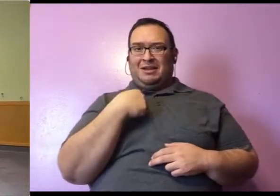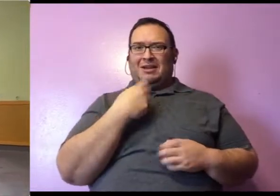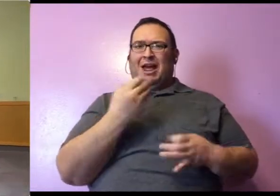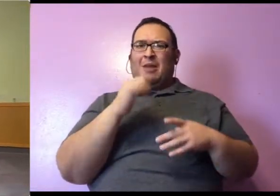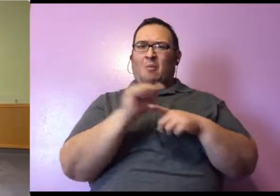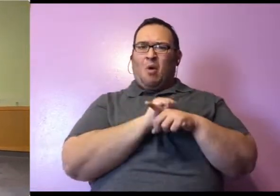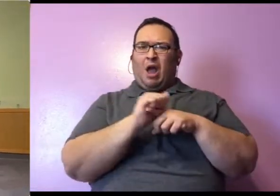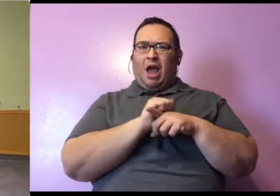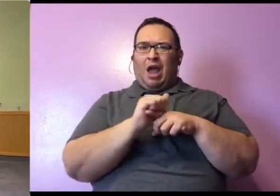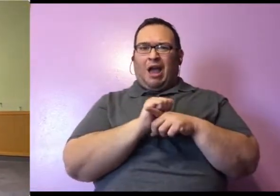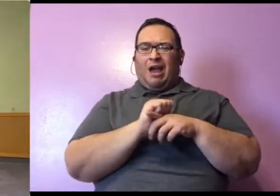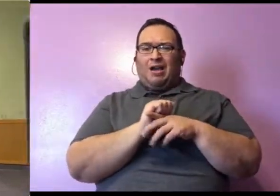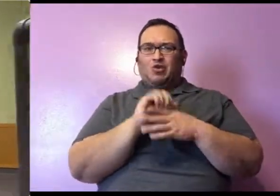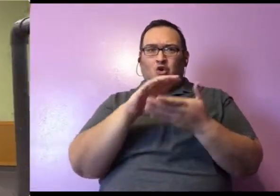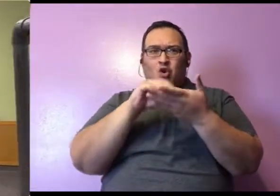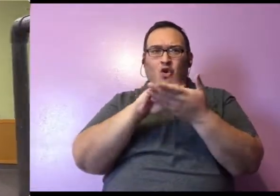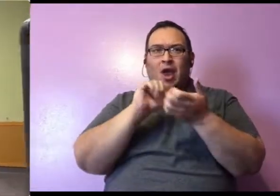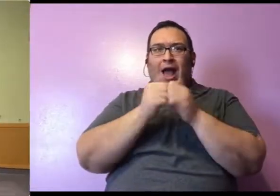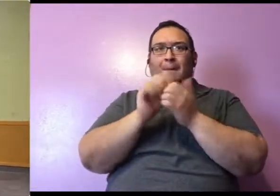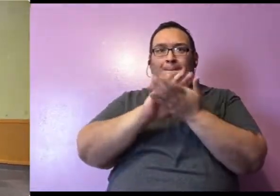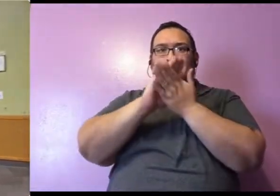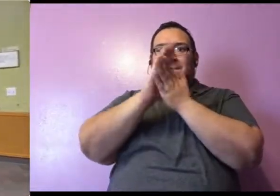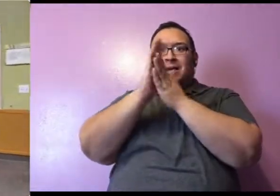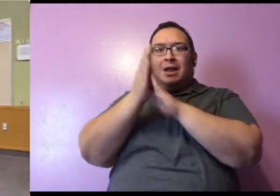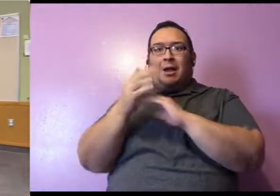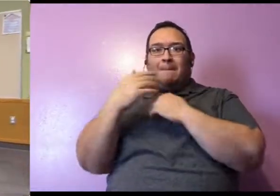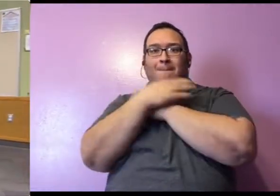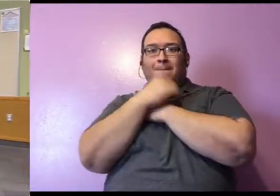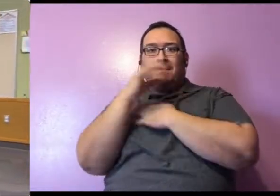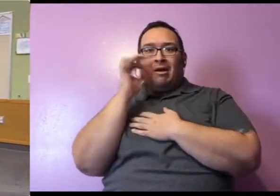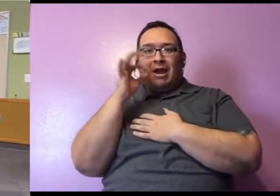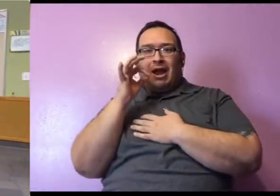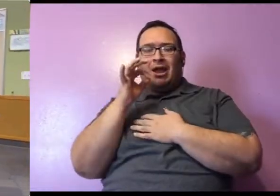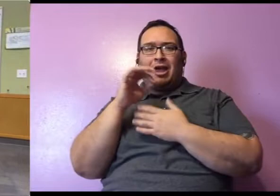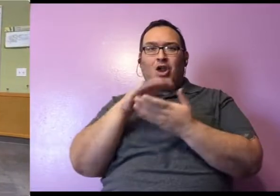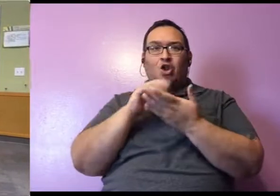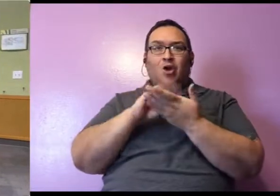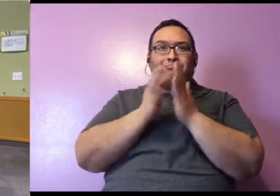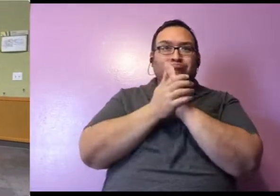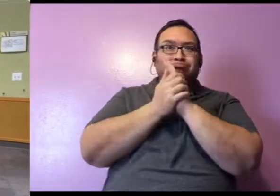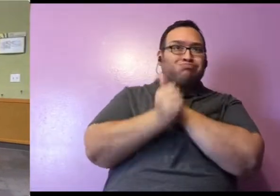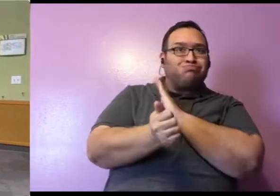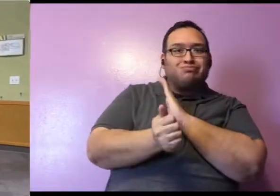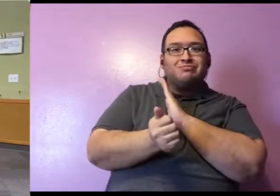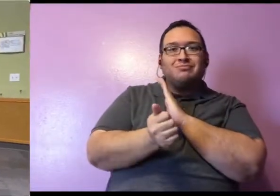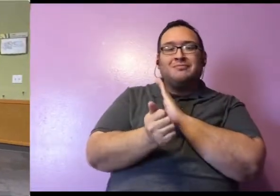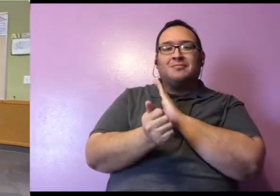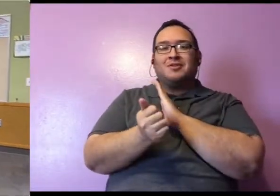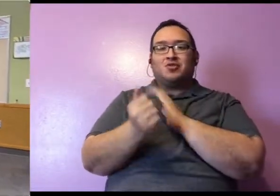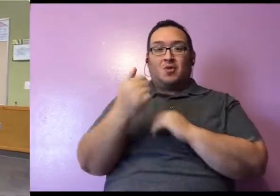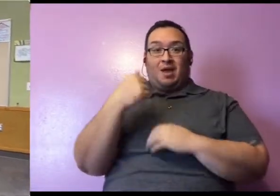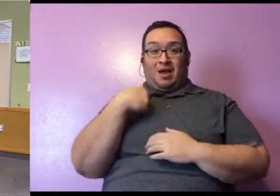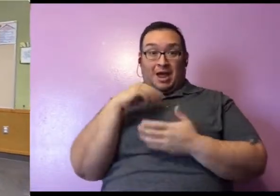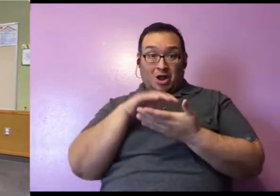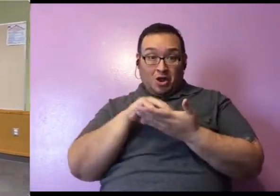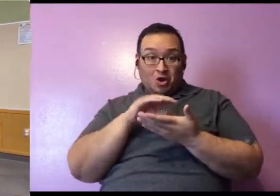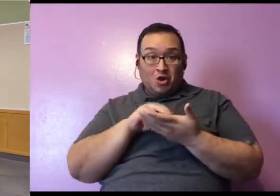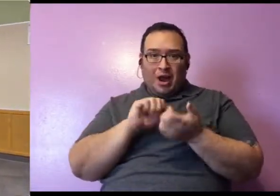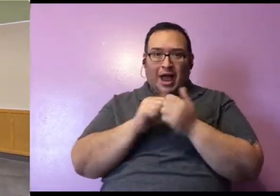practice to learn how to be a bearcat and to learn how to do anything very well. And so not only am I learning how